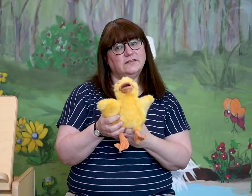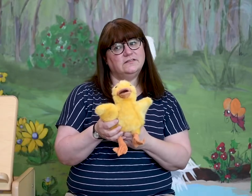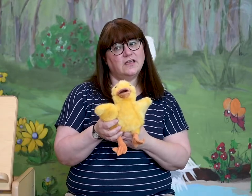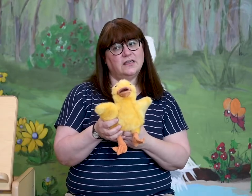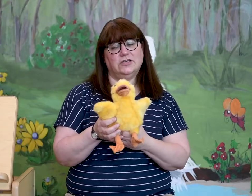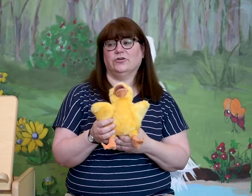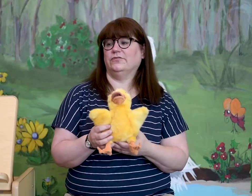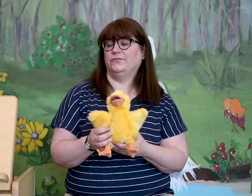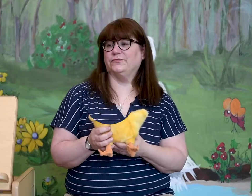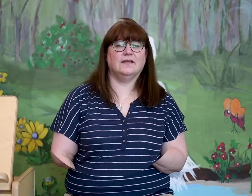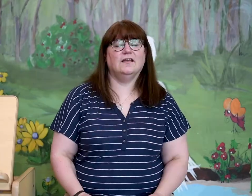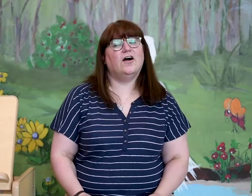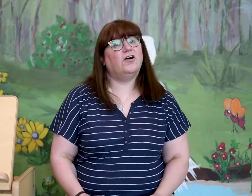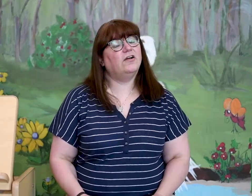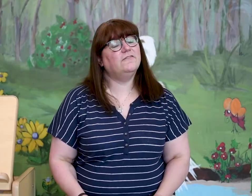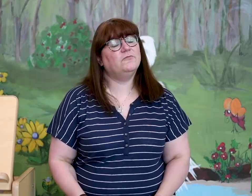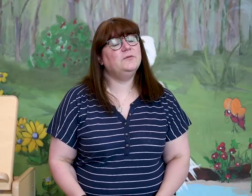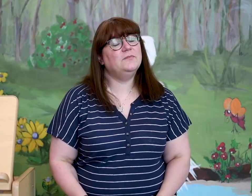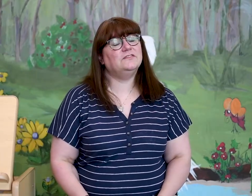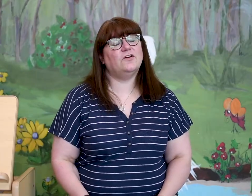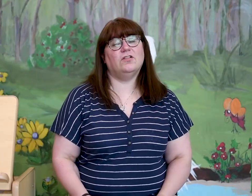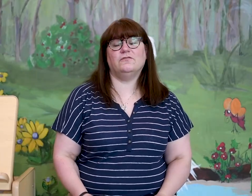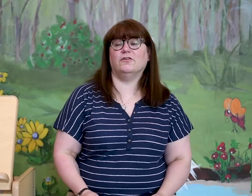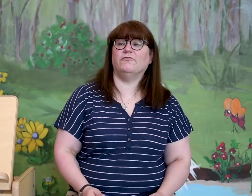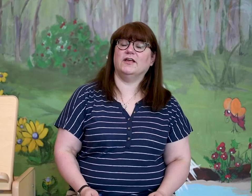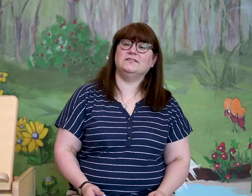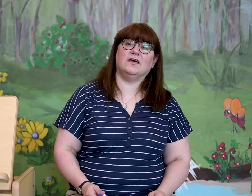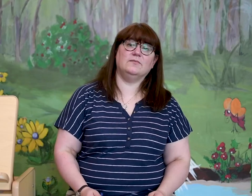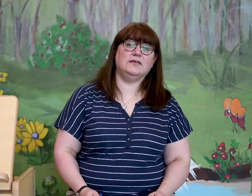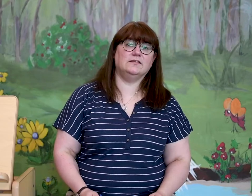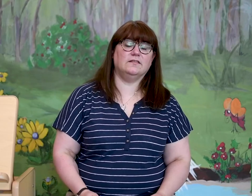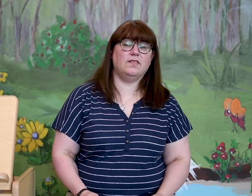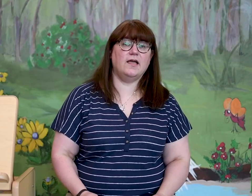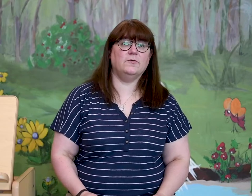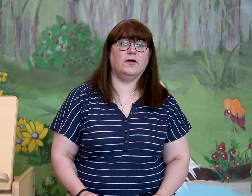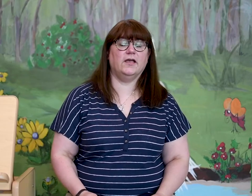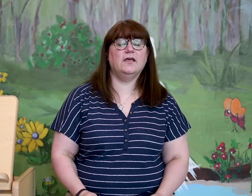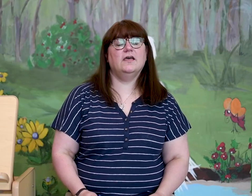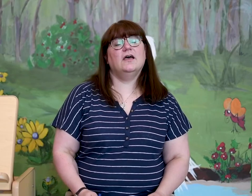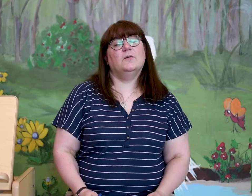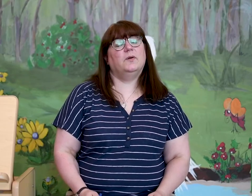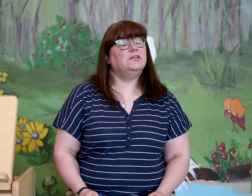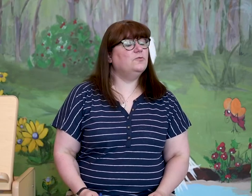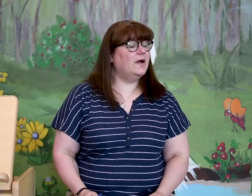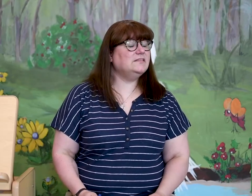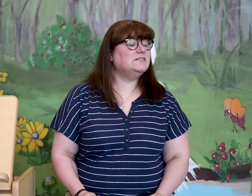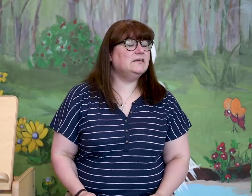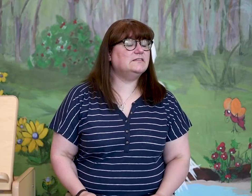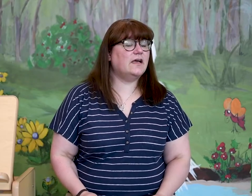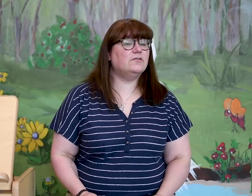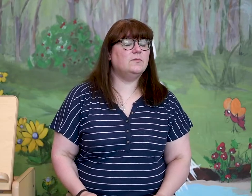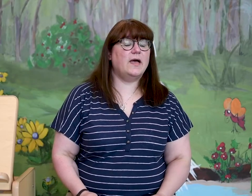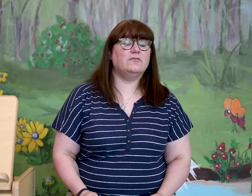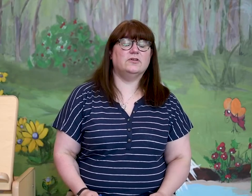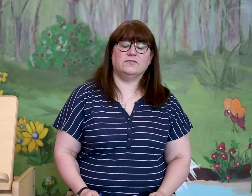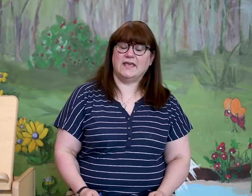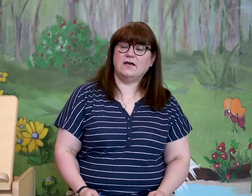Duck here. All right, we miss all of our friends coming into the library, but you might see us out and about our town.